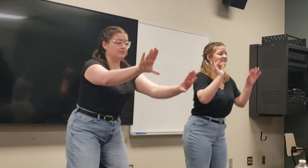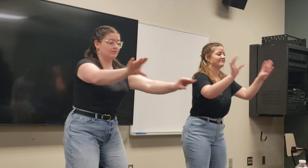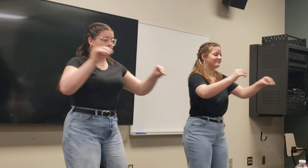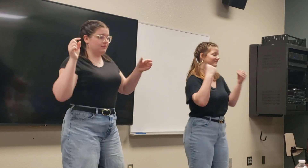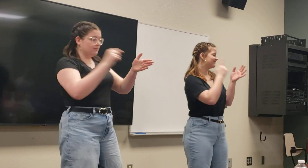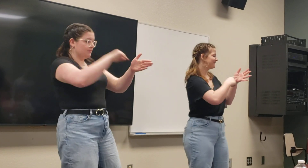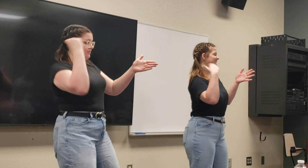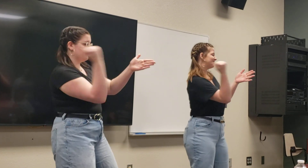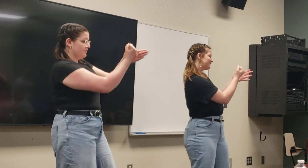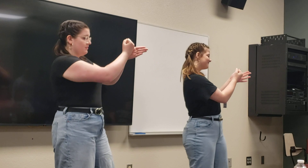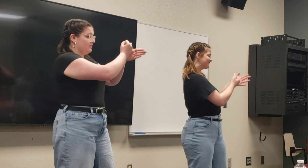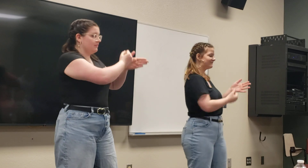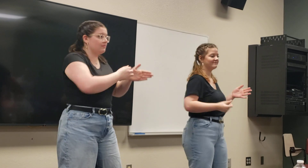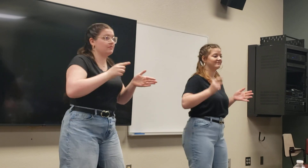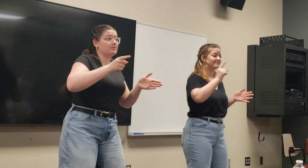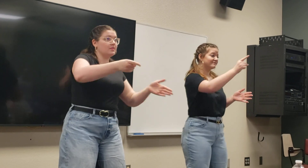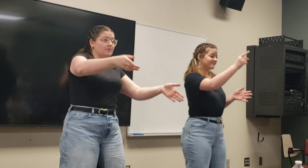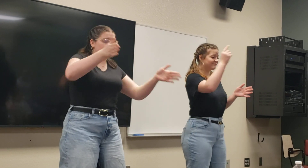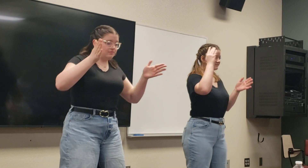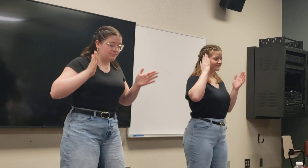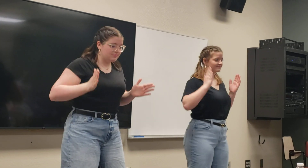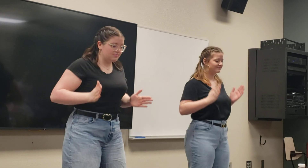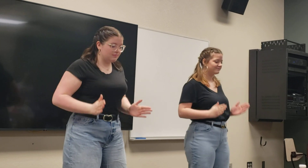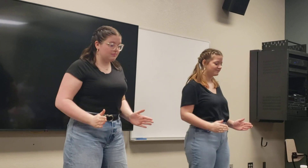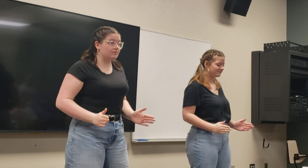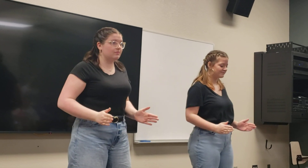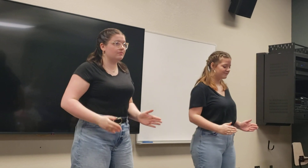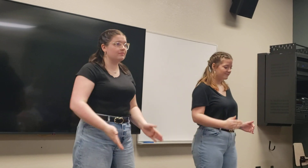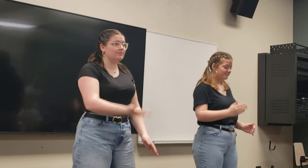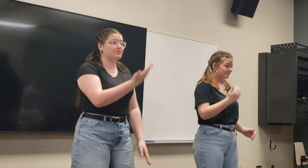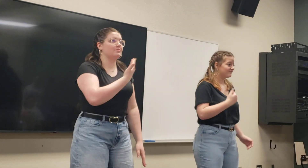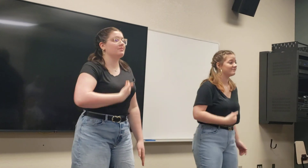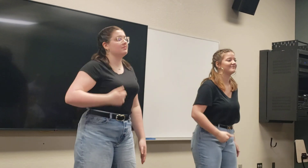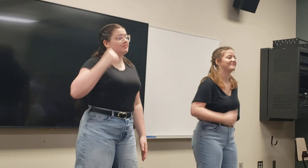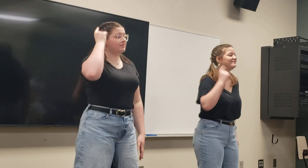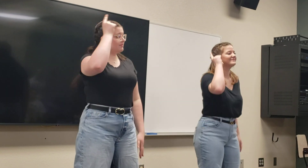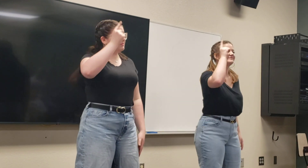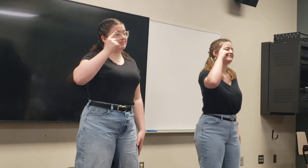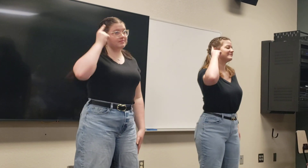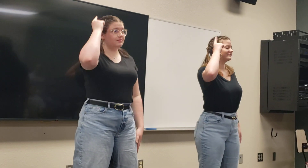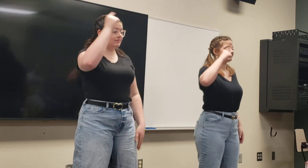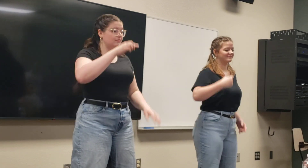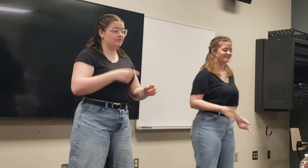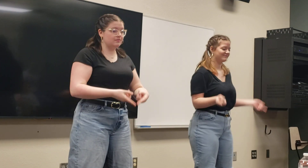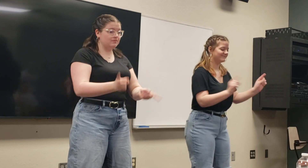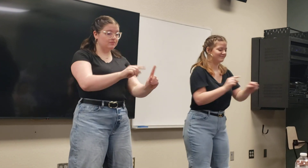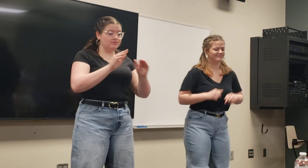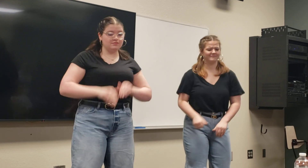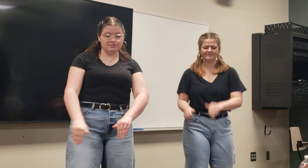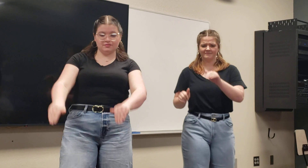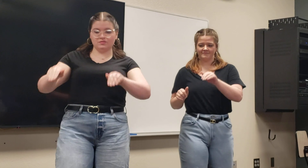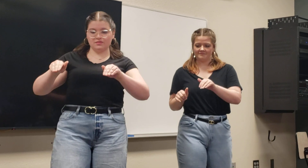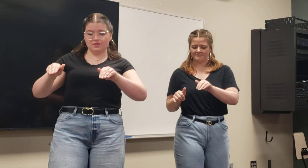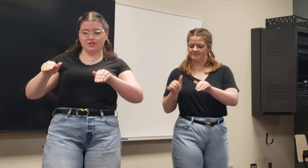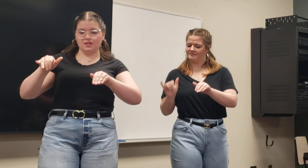I chose the cross. And you were the one that I was thinking of when I rose